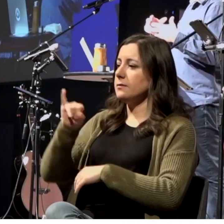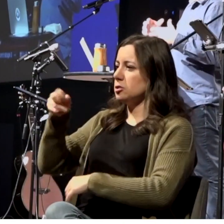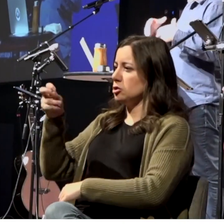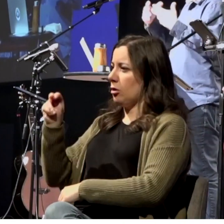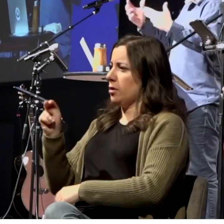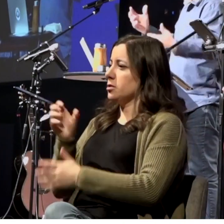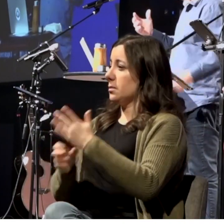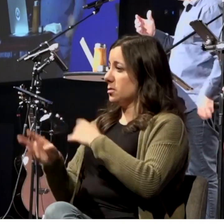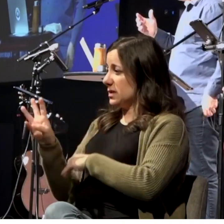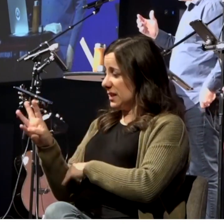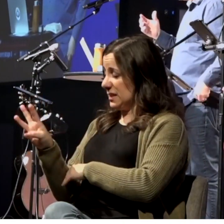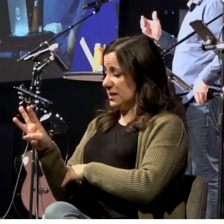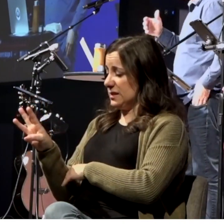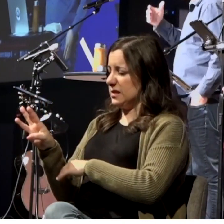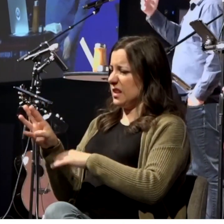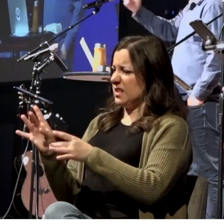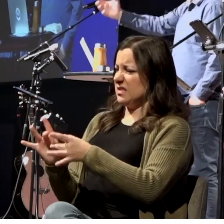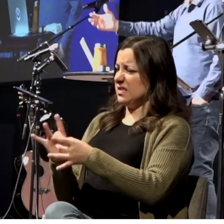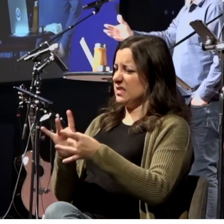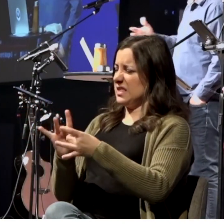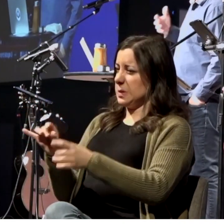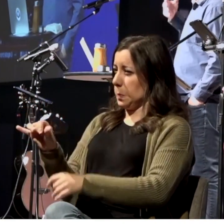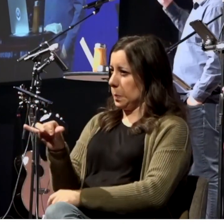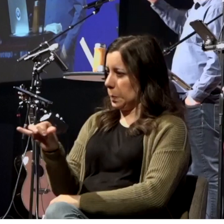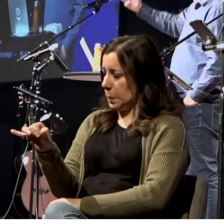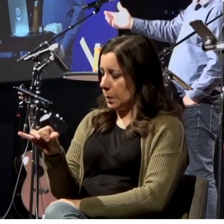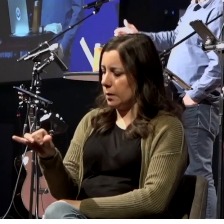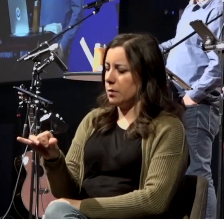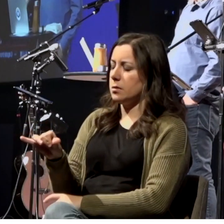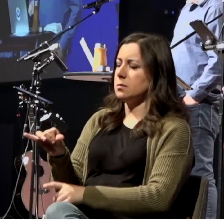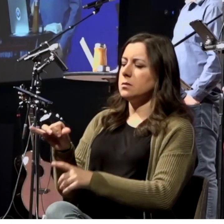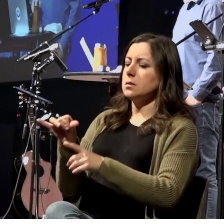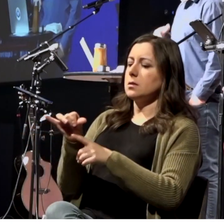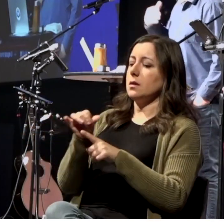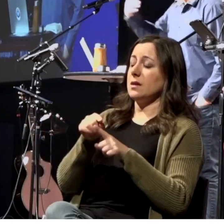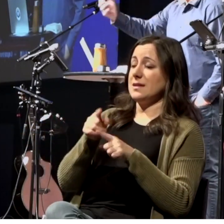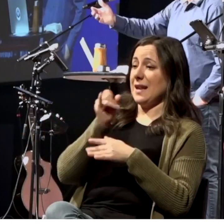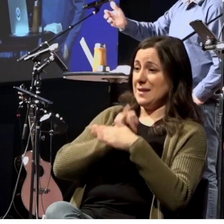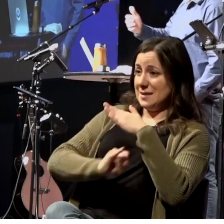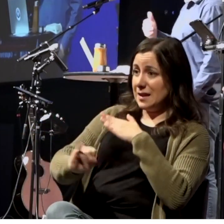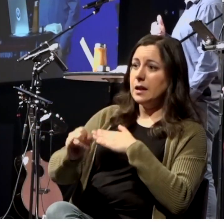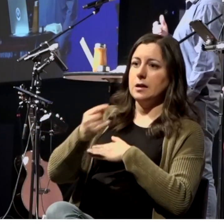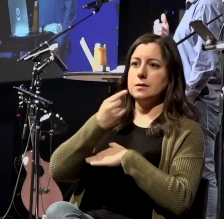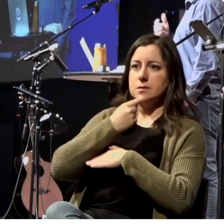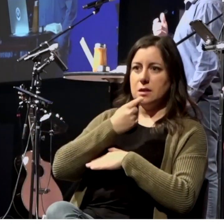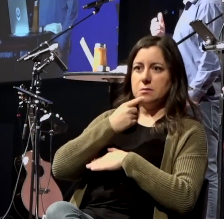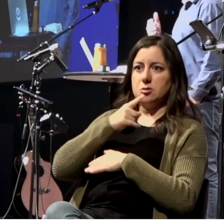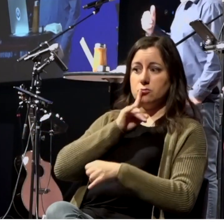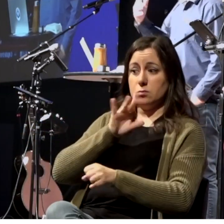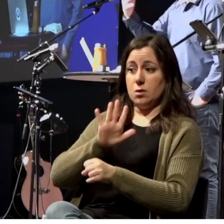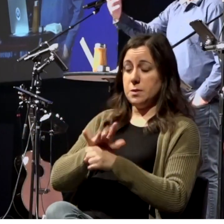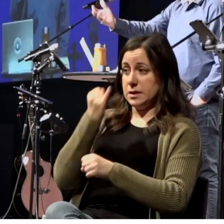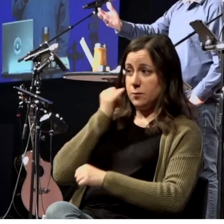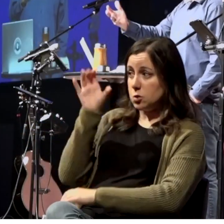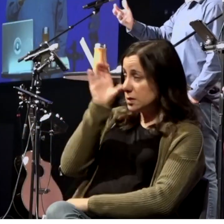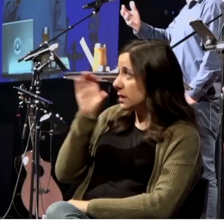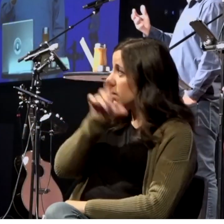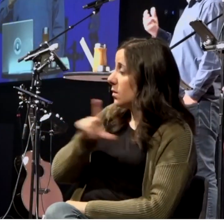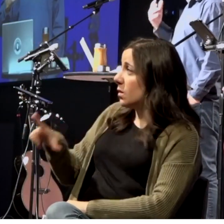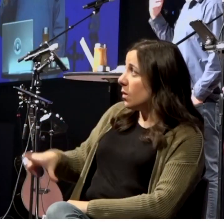Because in Isaiah 55 there's this plea and there's this promise of God. Seek the Lord while he may be found. Call upon him while